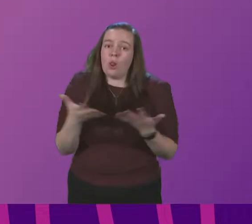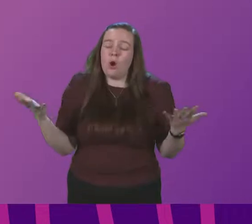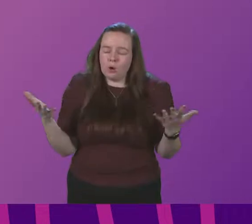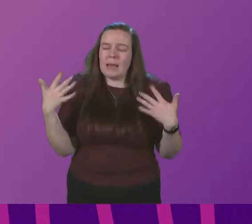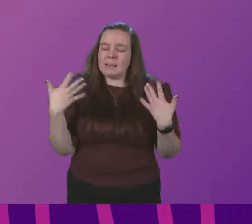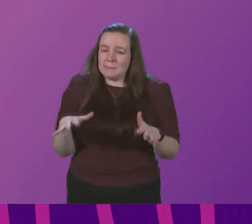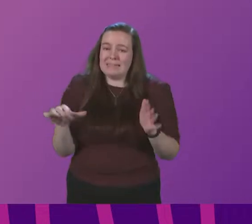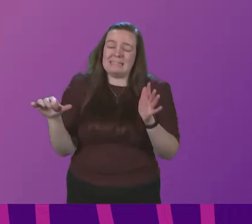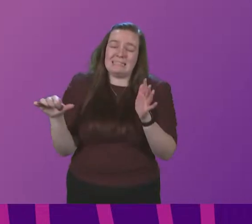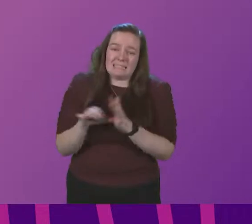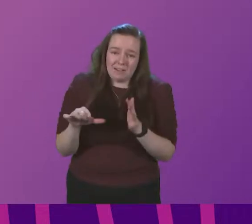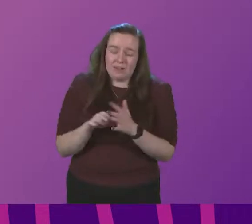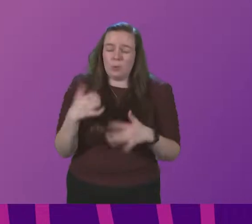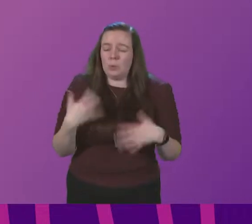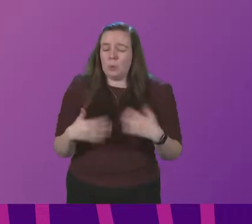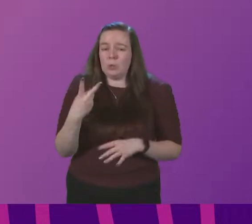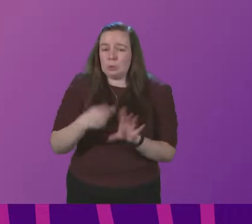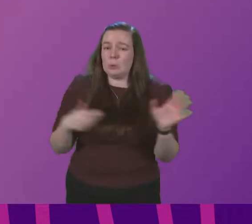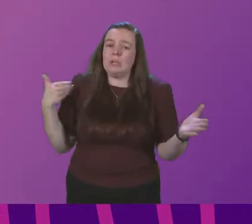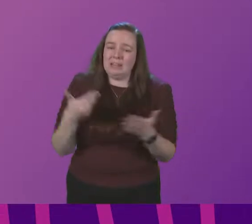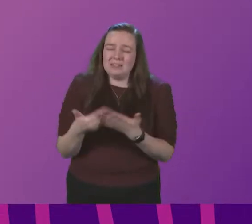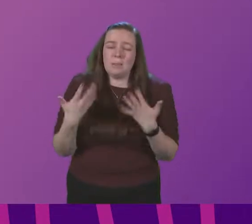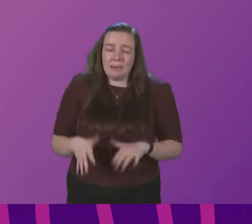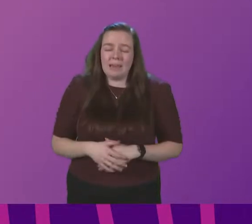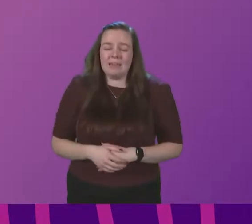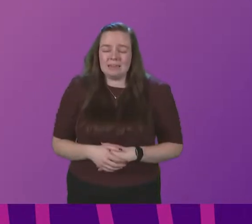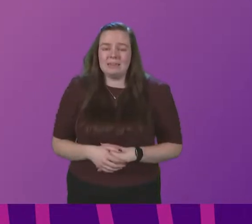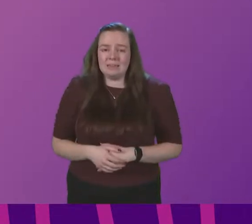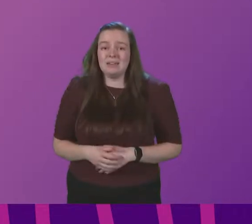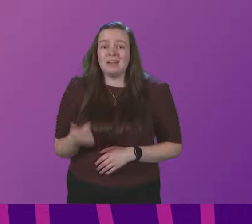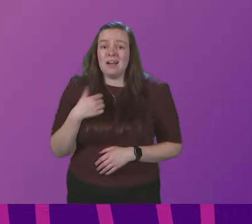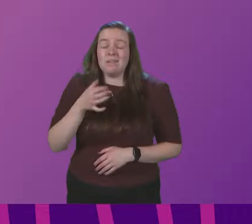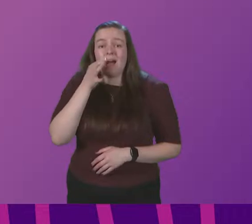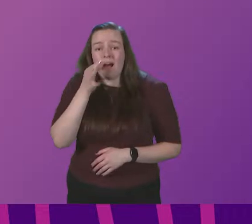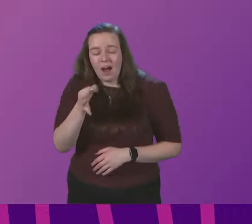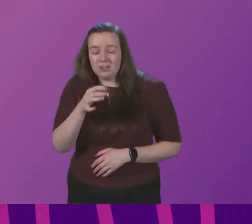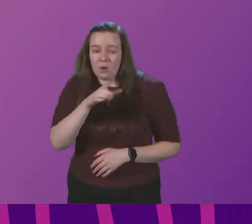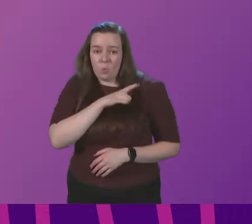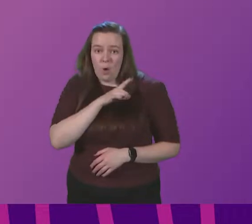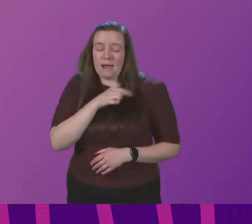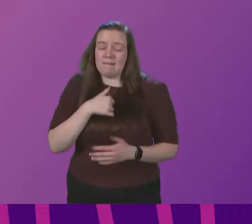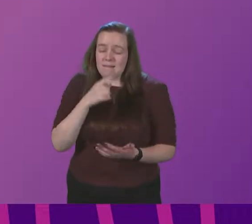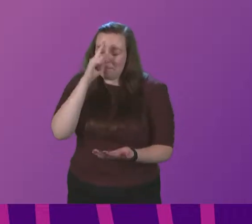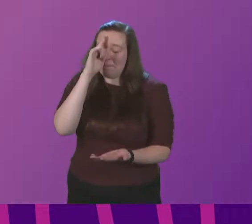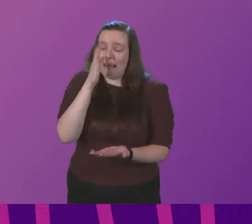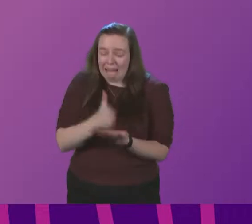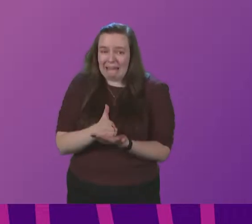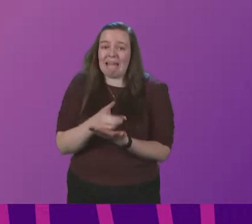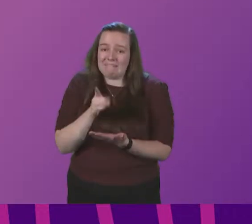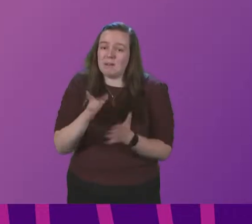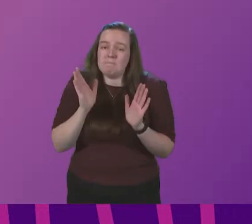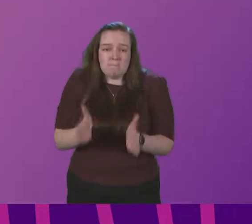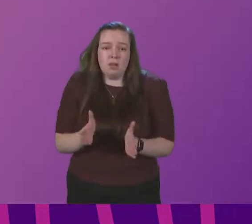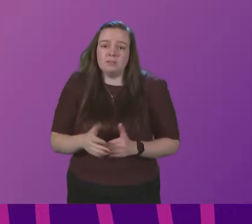a difficult and painful two years. I would not be doing so if I did not believe it to be absolutely